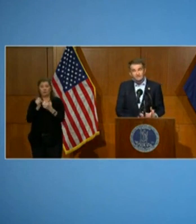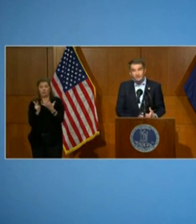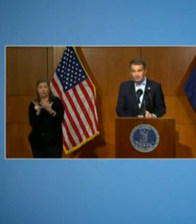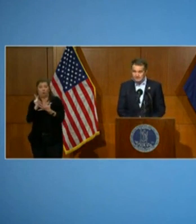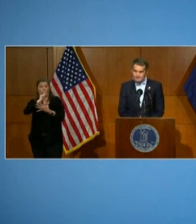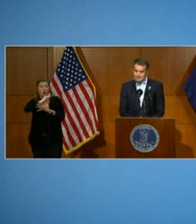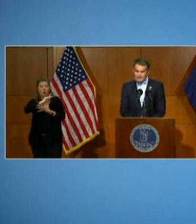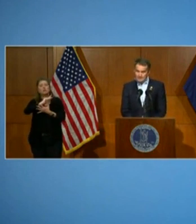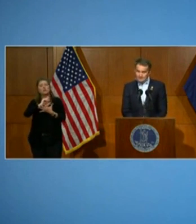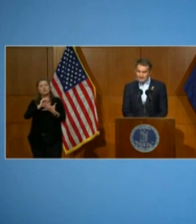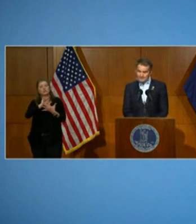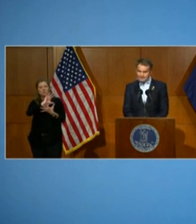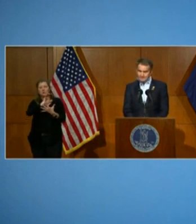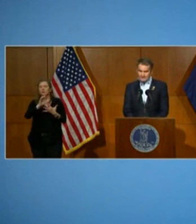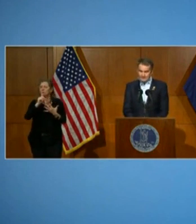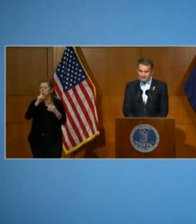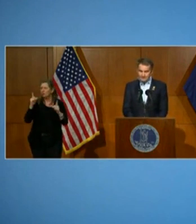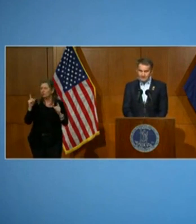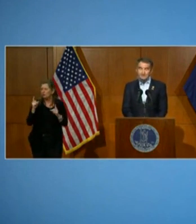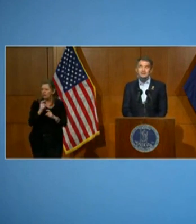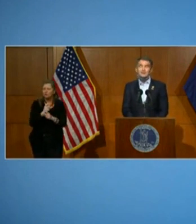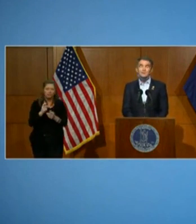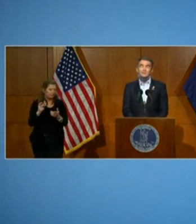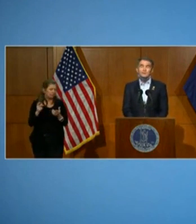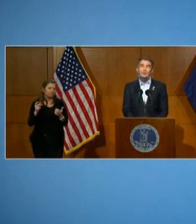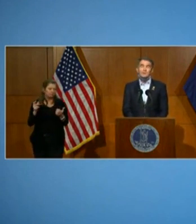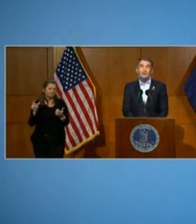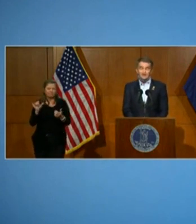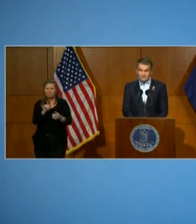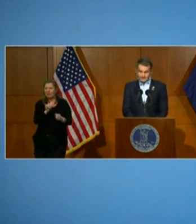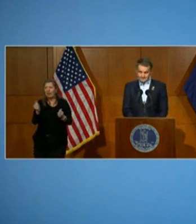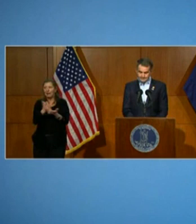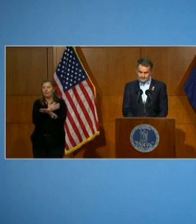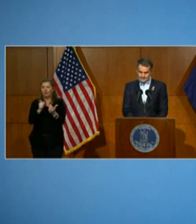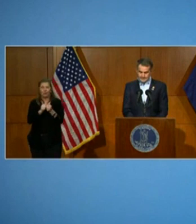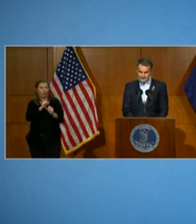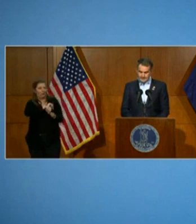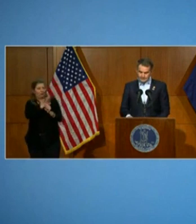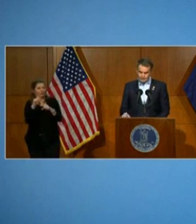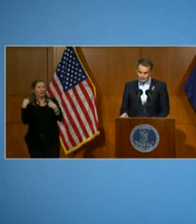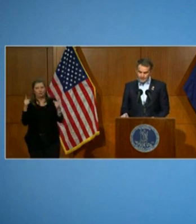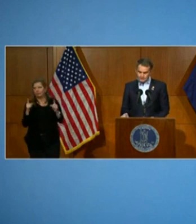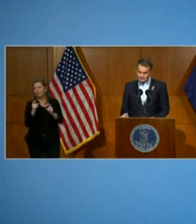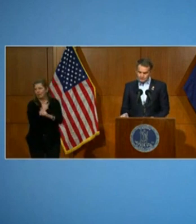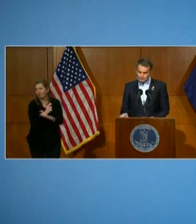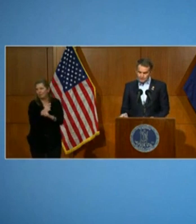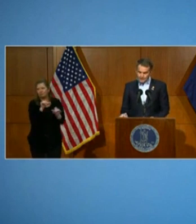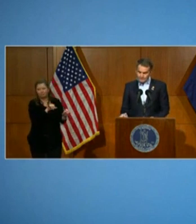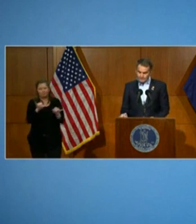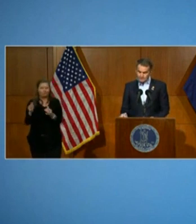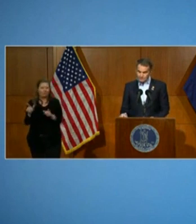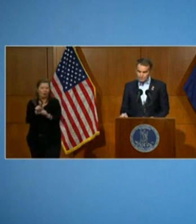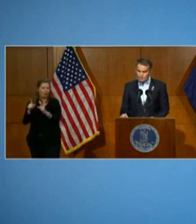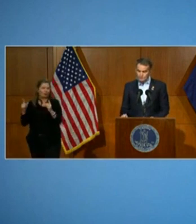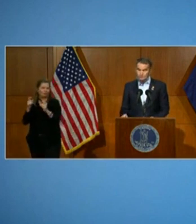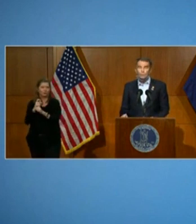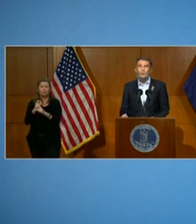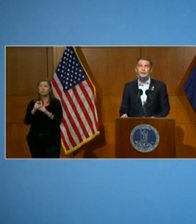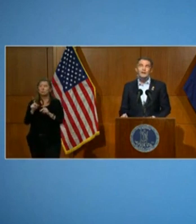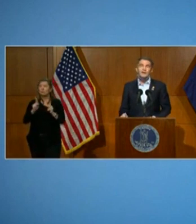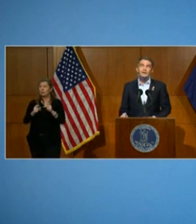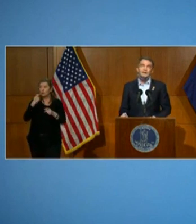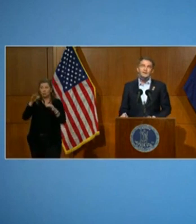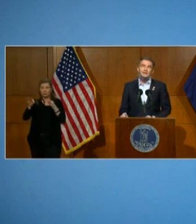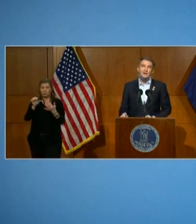very complex, like everything dealing with COVID has been. Everyone I just described is in groups